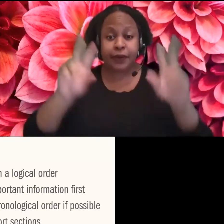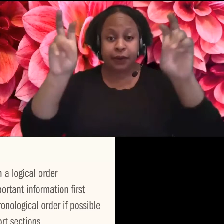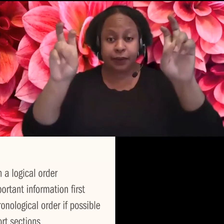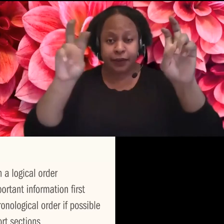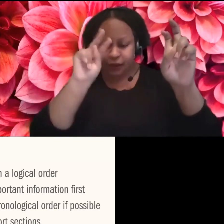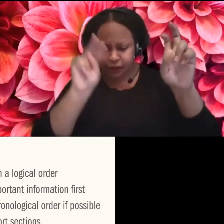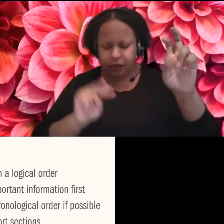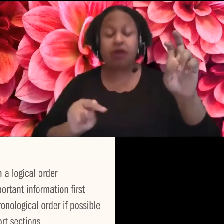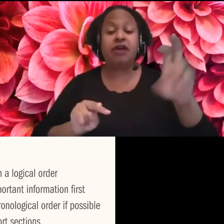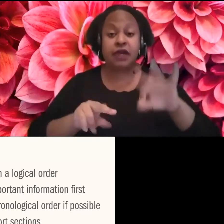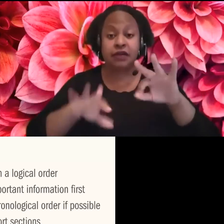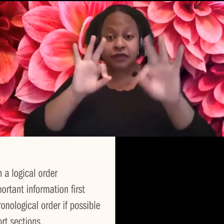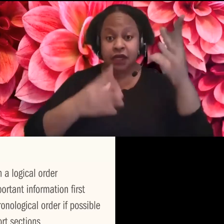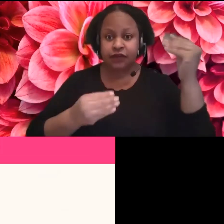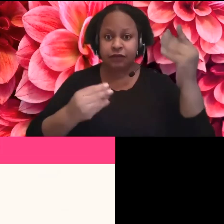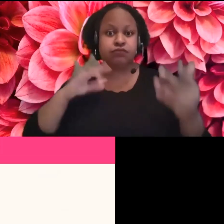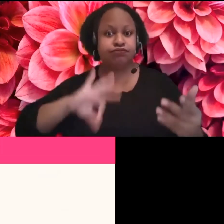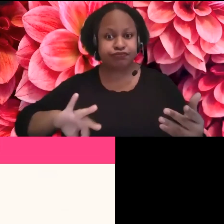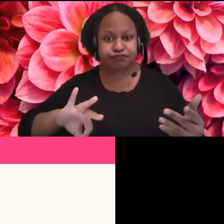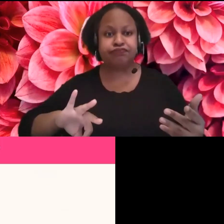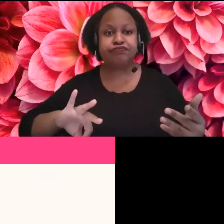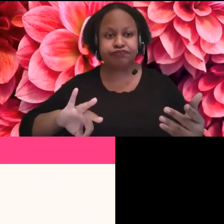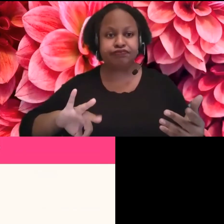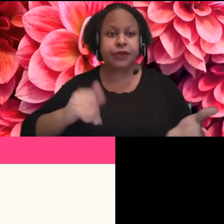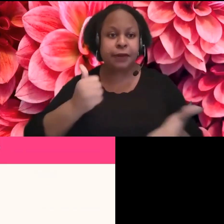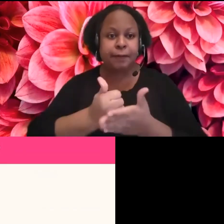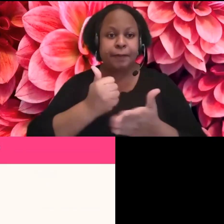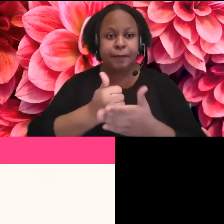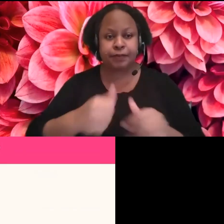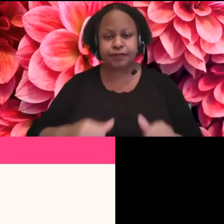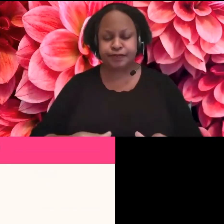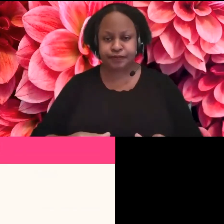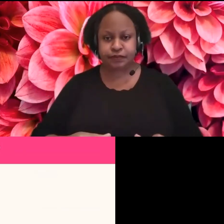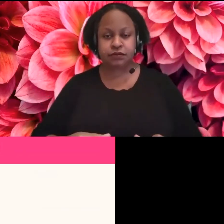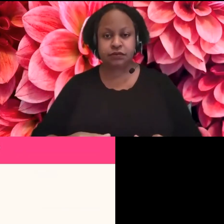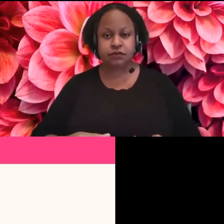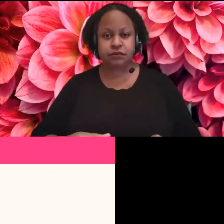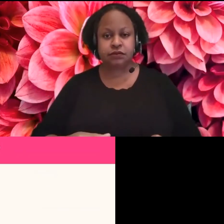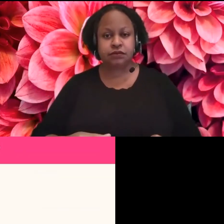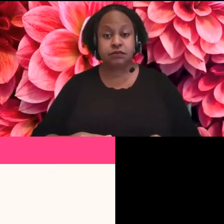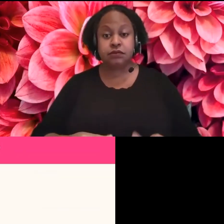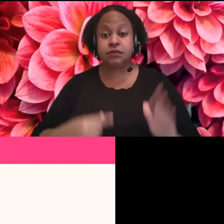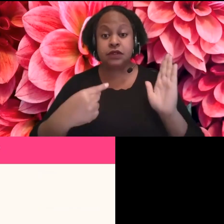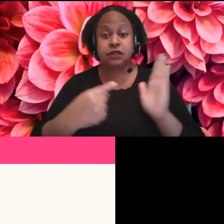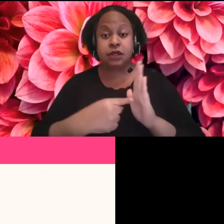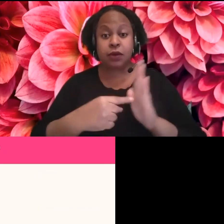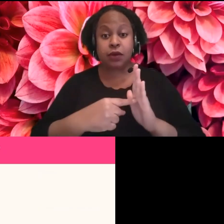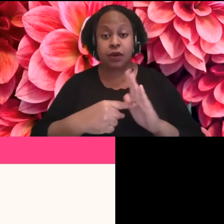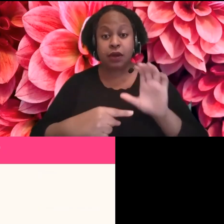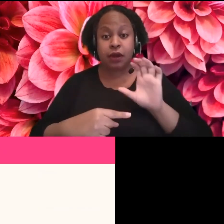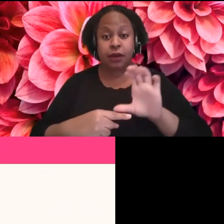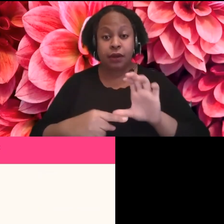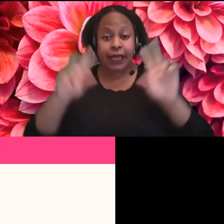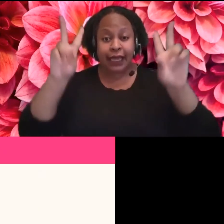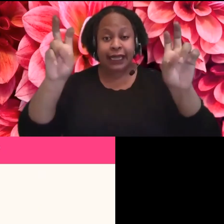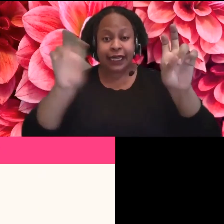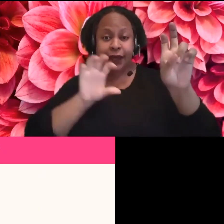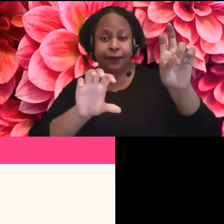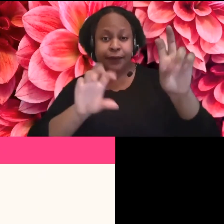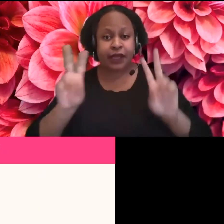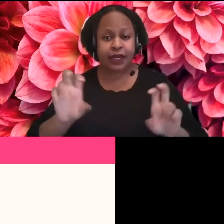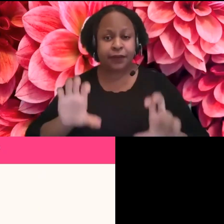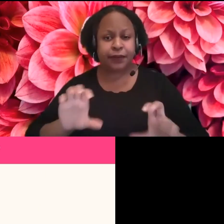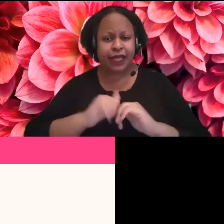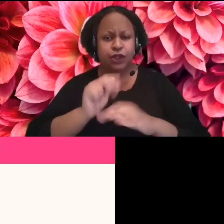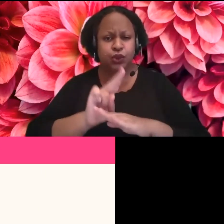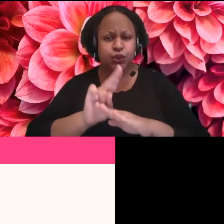they need is really helpful. Um, so how do you use headings? So there's, oh wait,